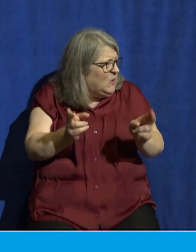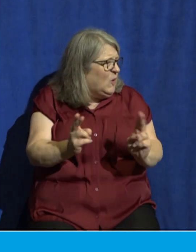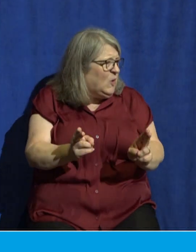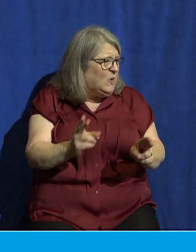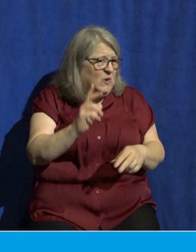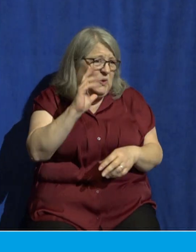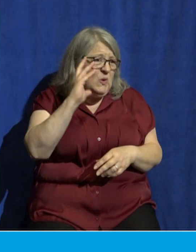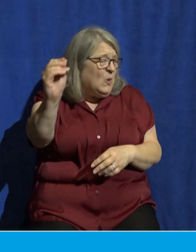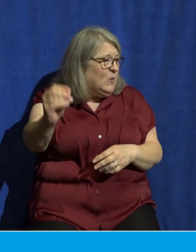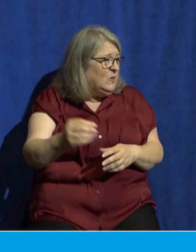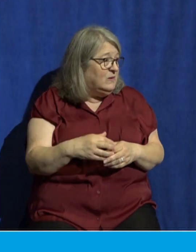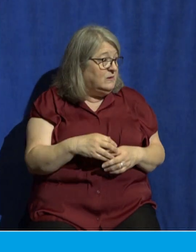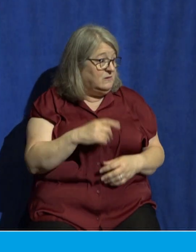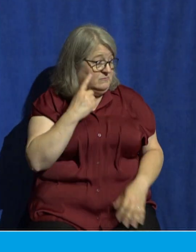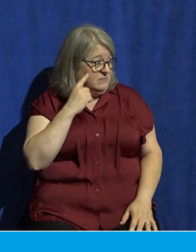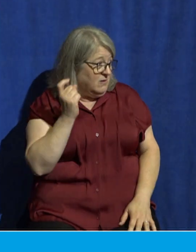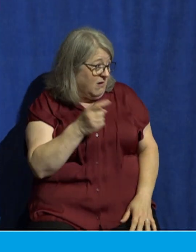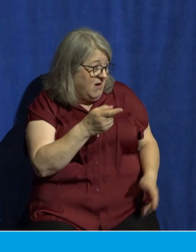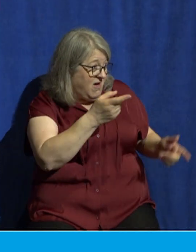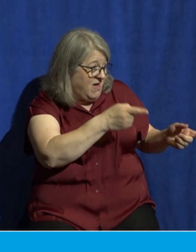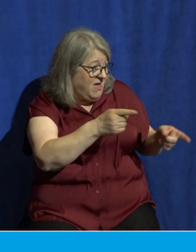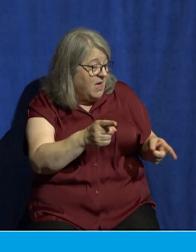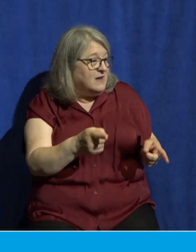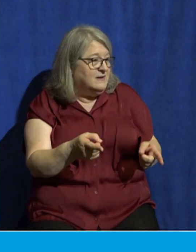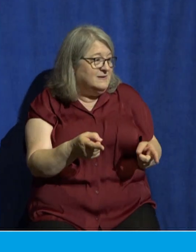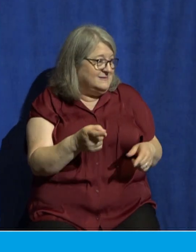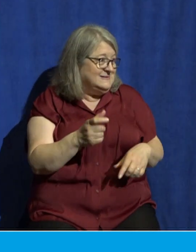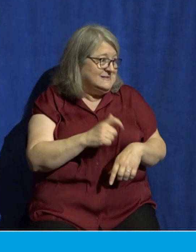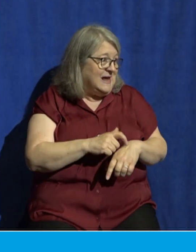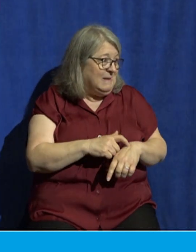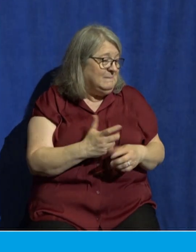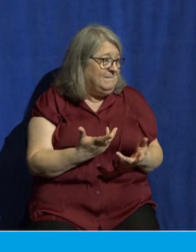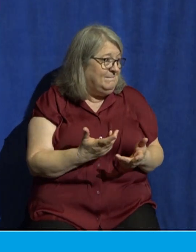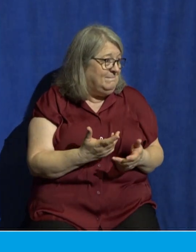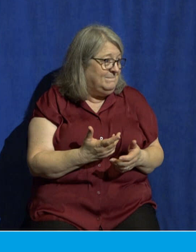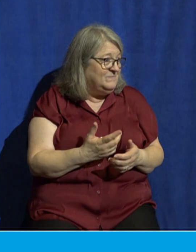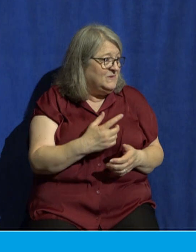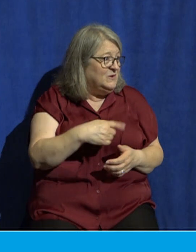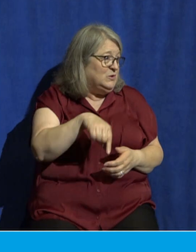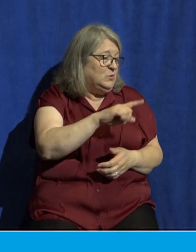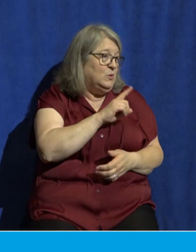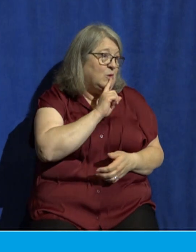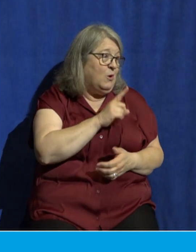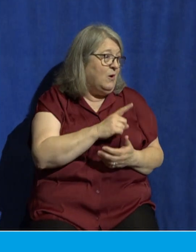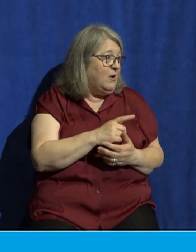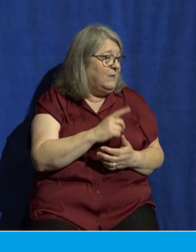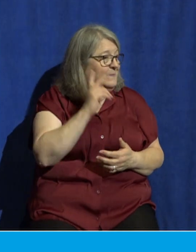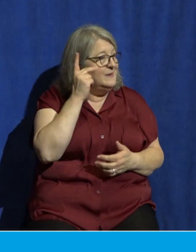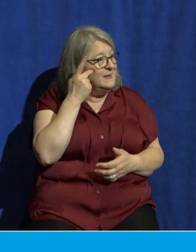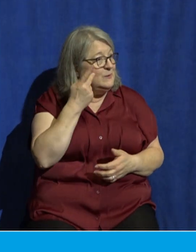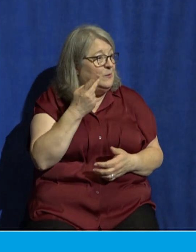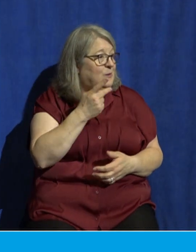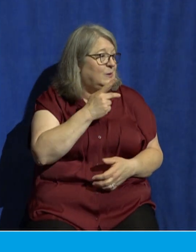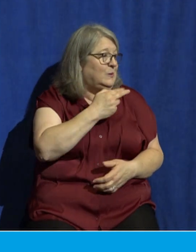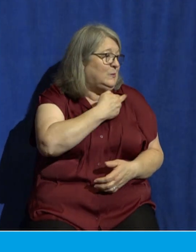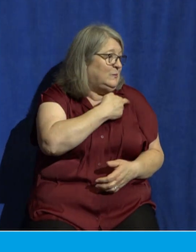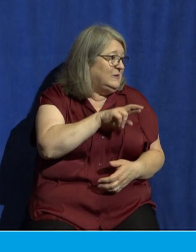saying, when you see this happen, it's time to roll out. At this point, you become a political or religious refugee. That's why he